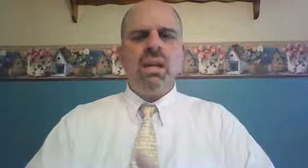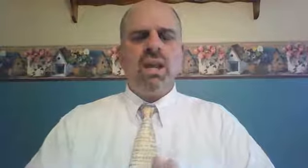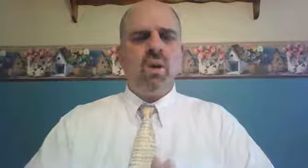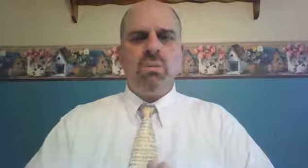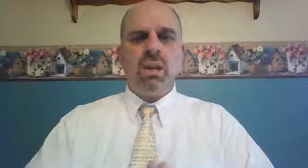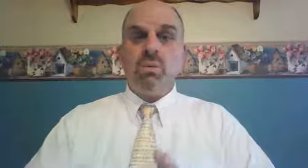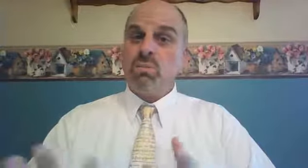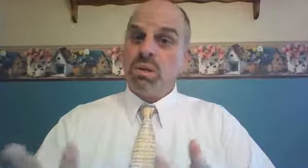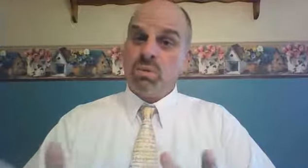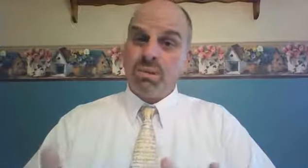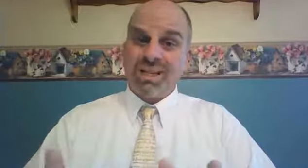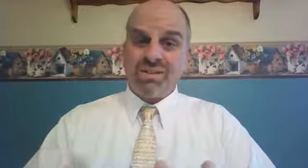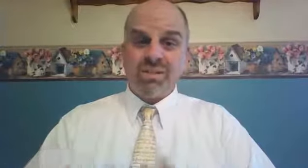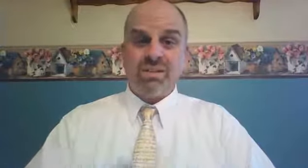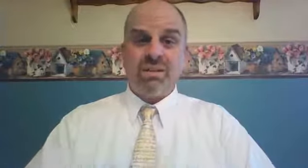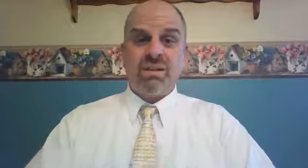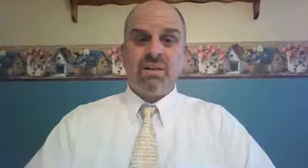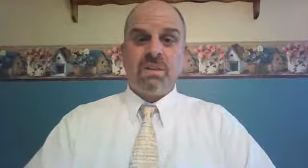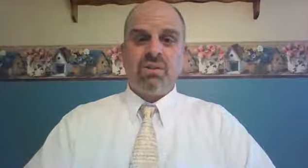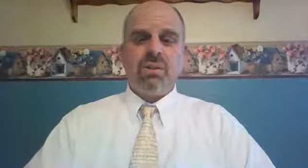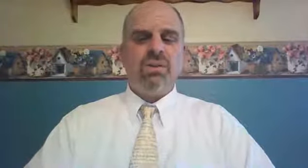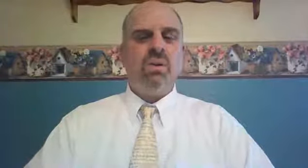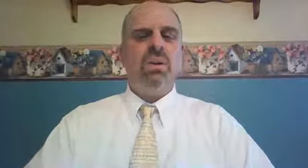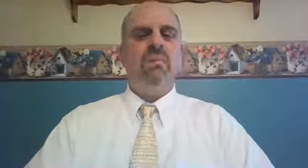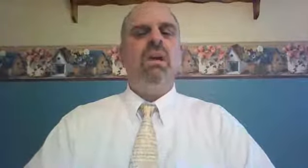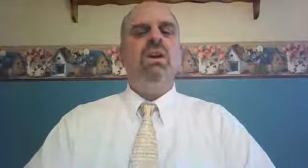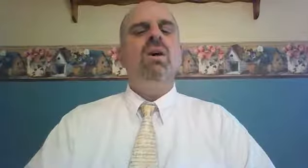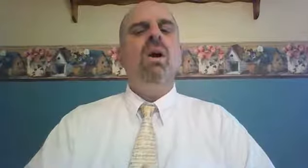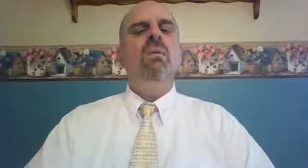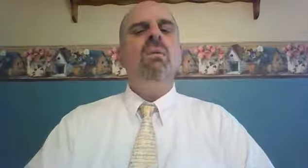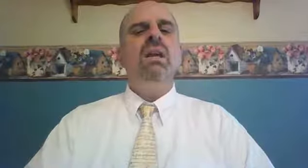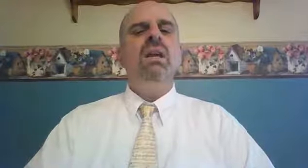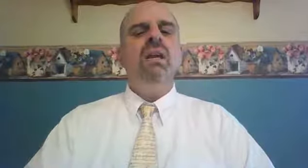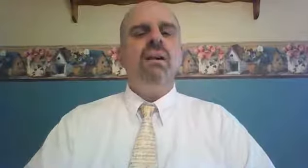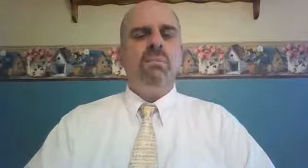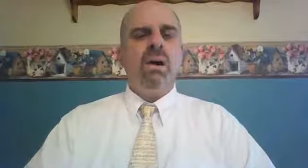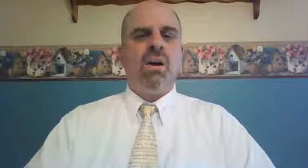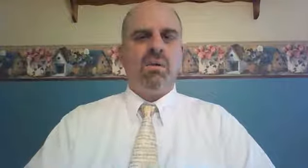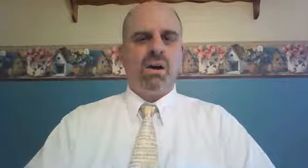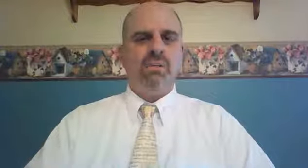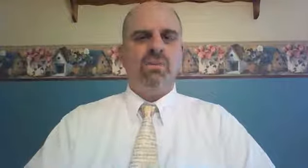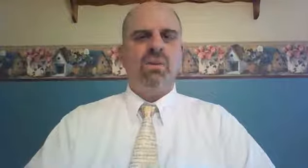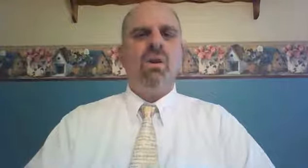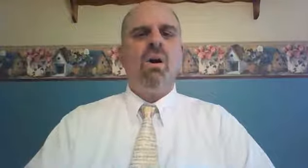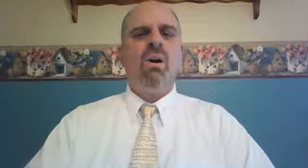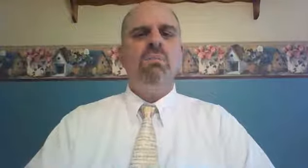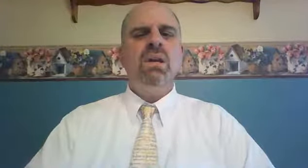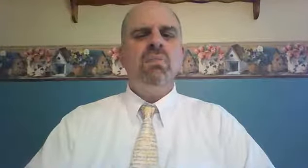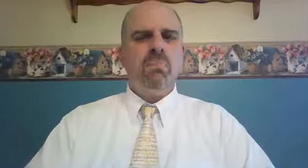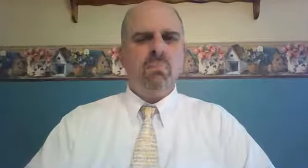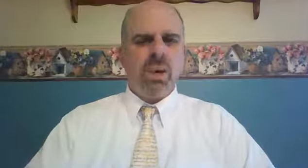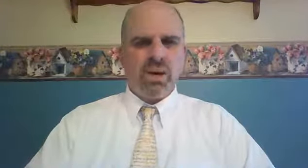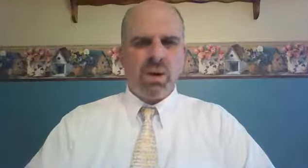Naomi, which means pleasant. She told them, call me Mara. Call me bitter.